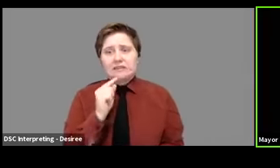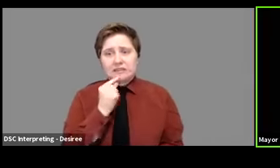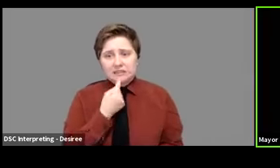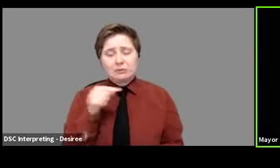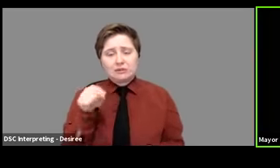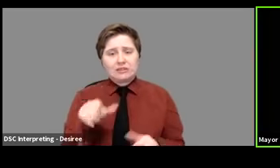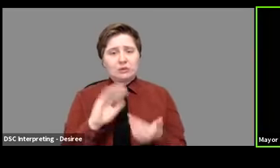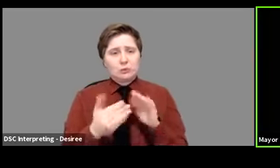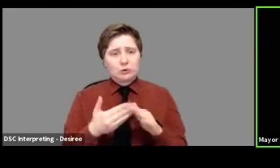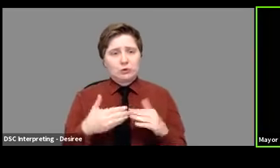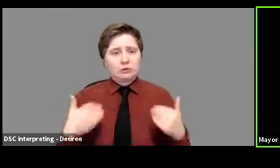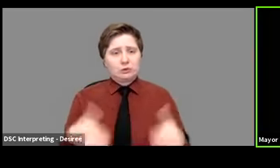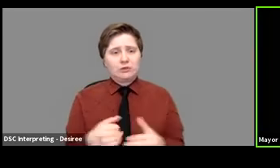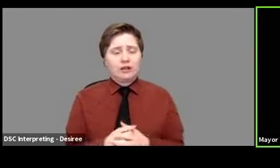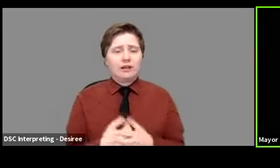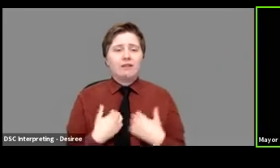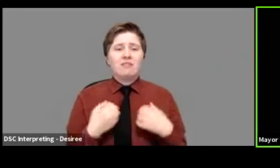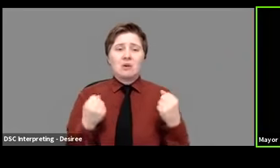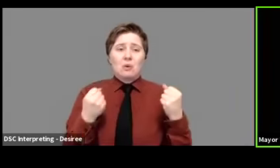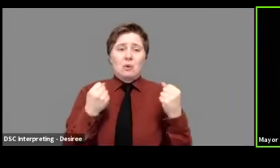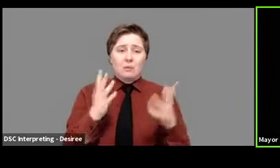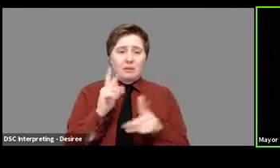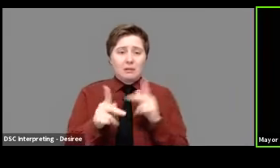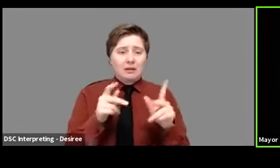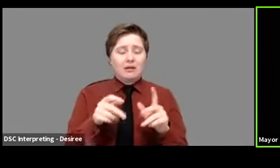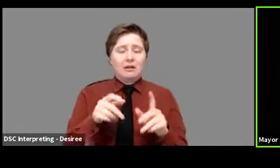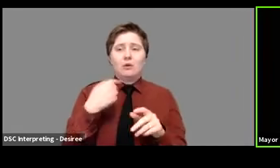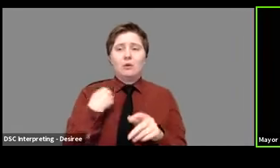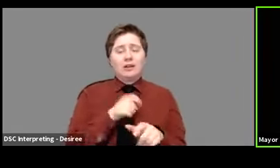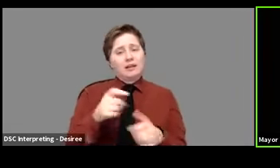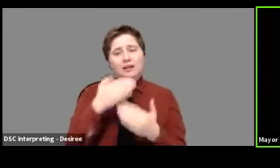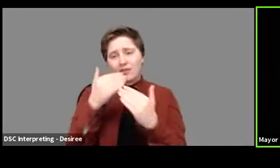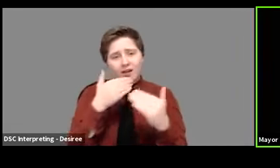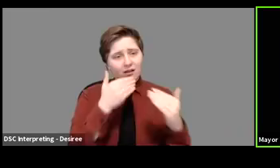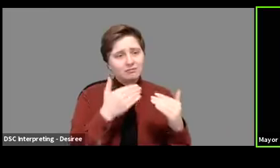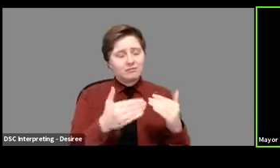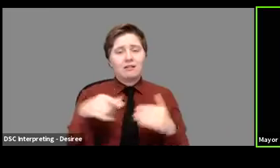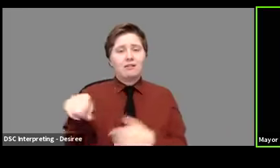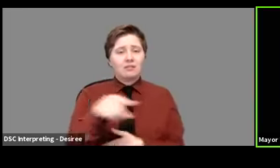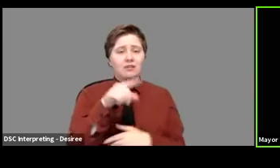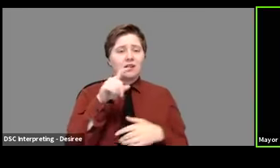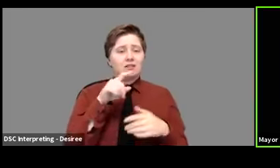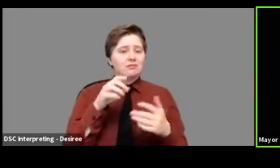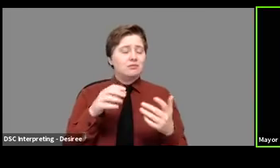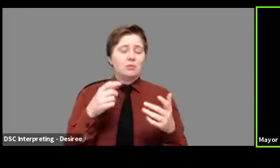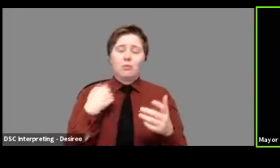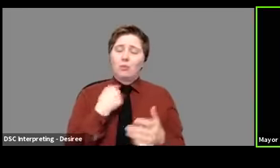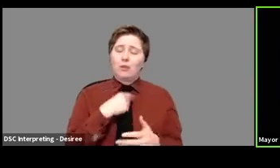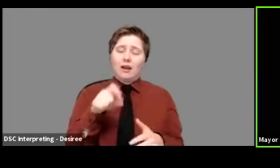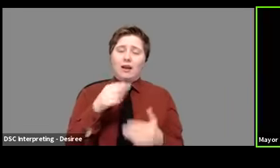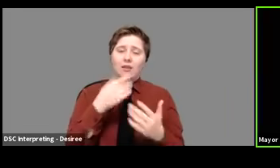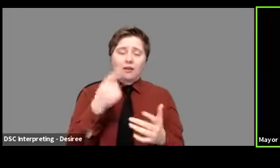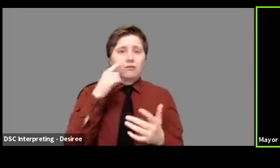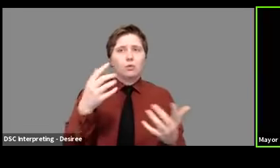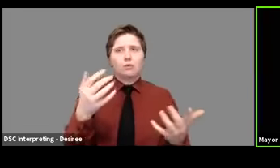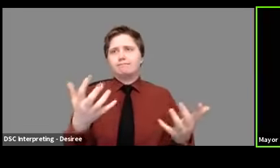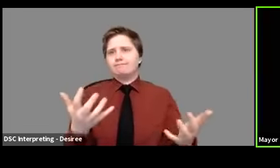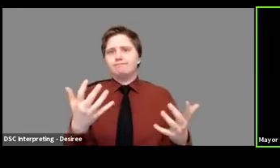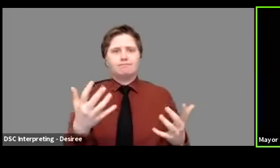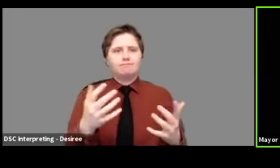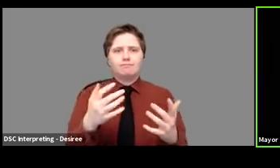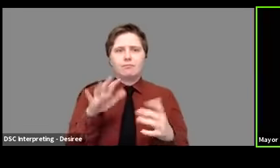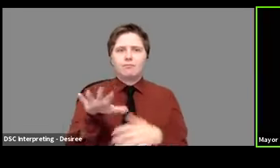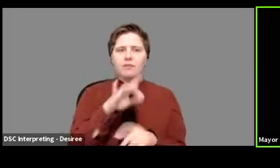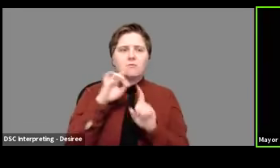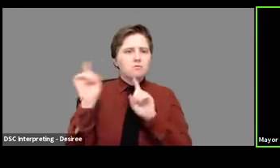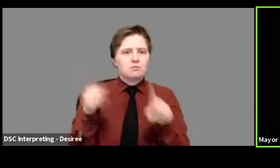community. There are so many people who need to be thanked and deserve to be thanked for the response